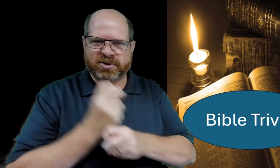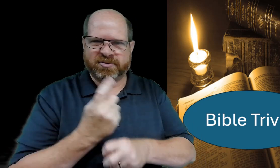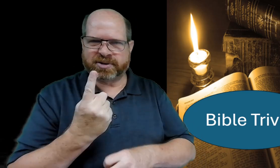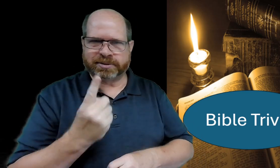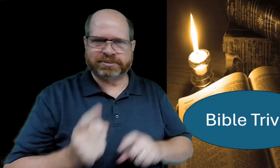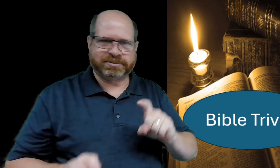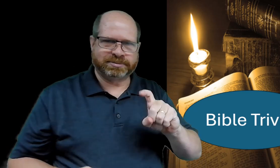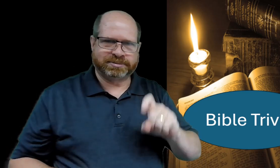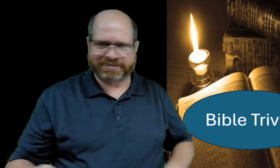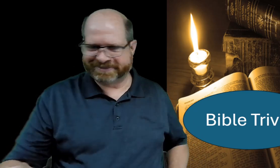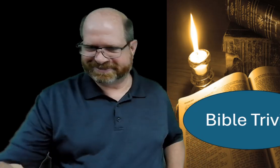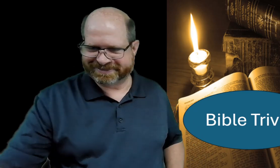is this a hard one